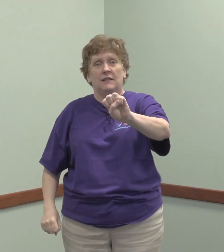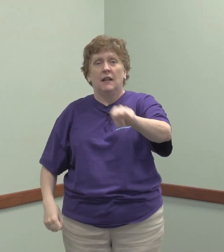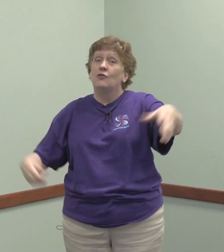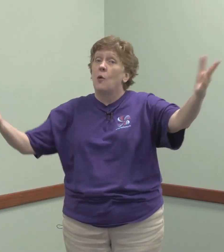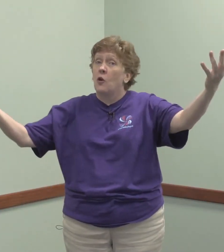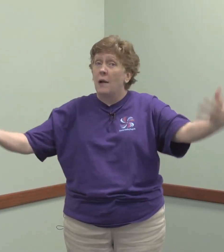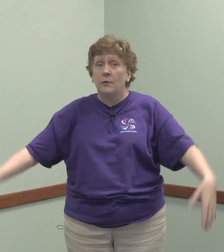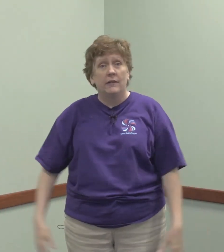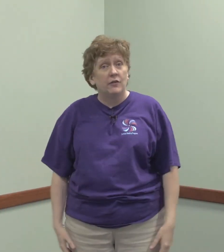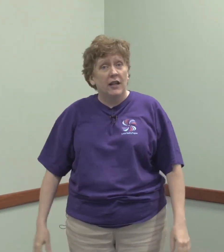No more apples in the tree.